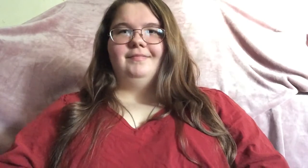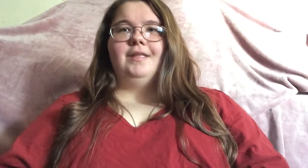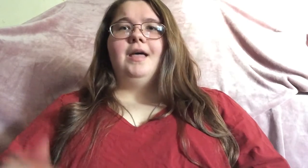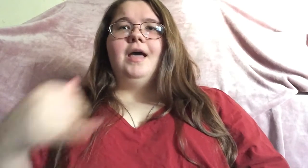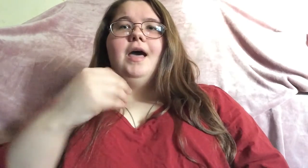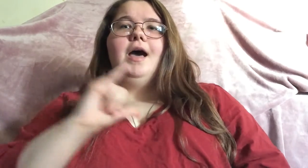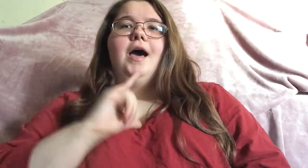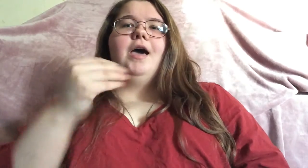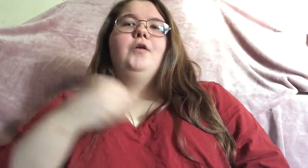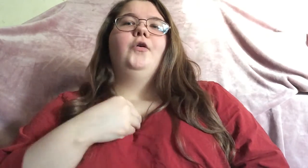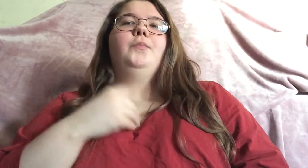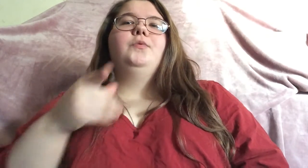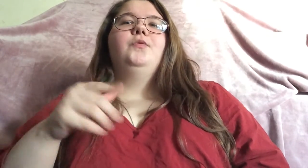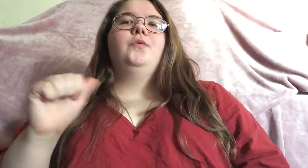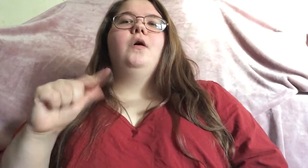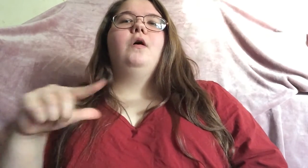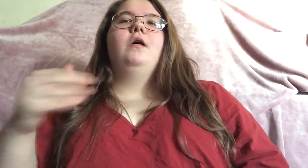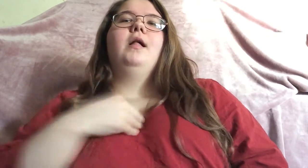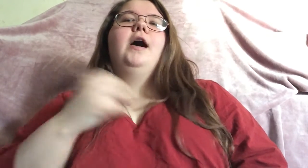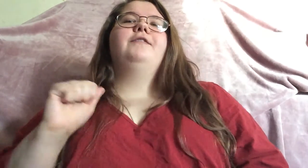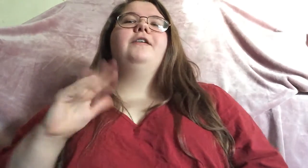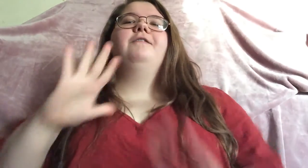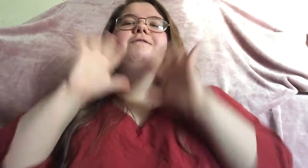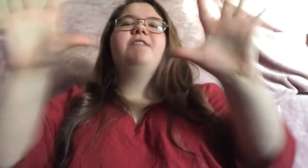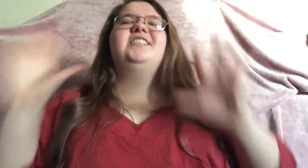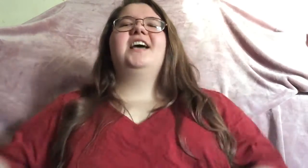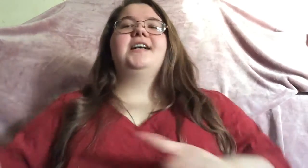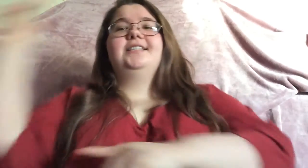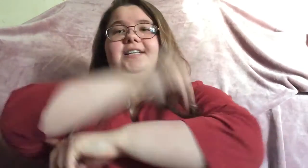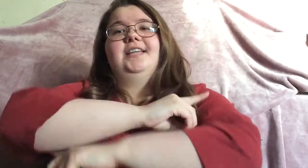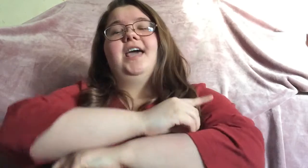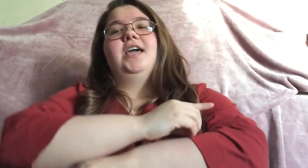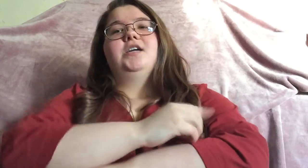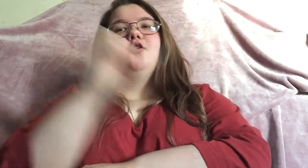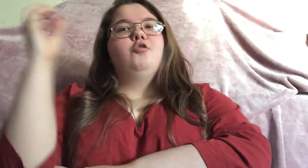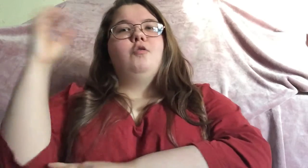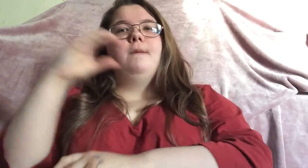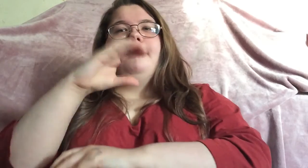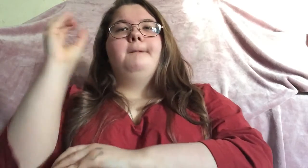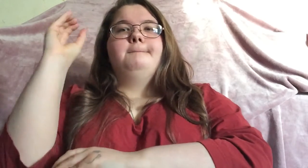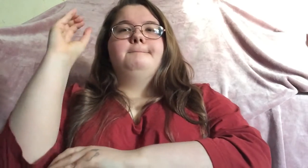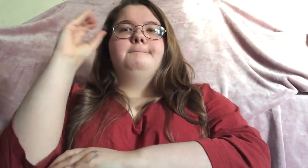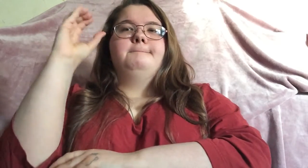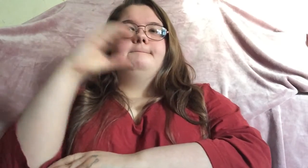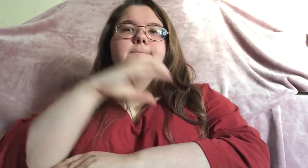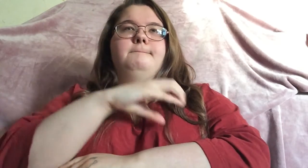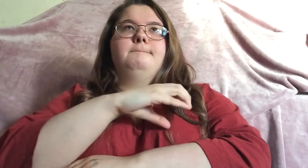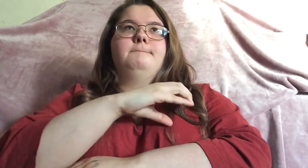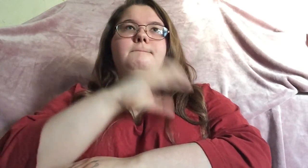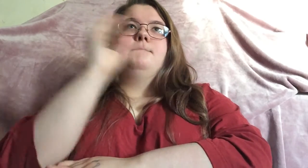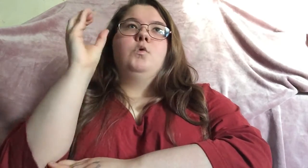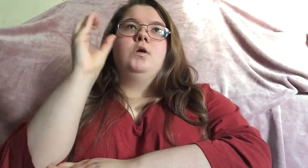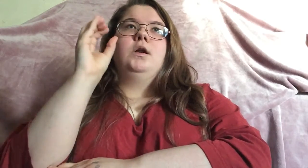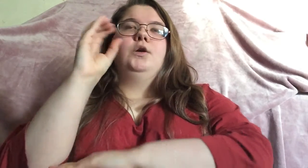I hope you all have a fantastic day, morning,